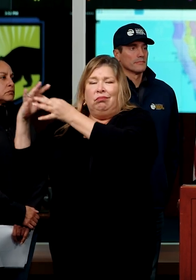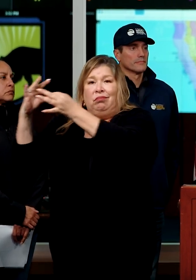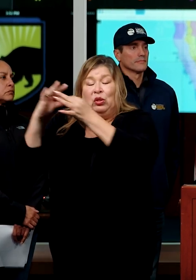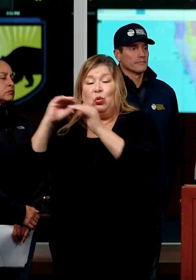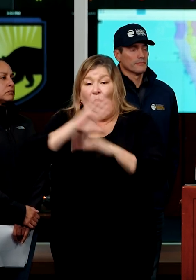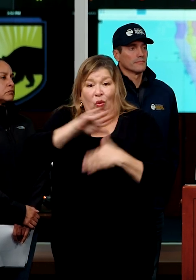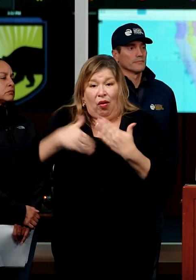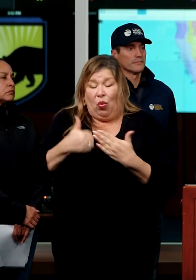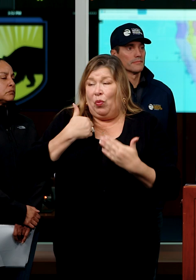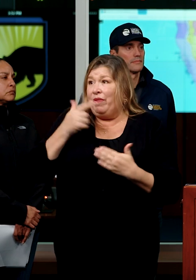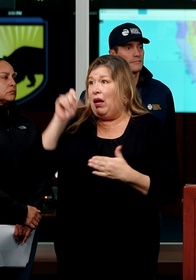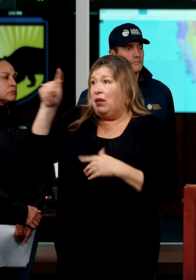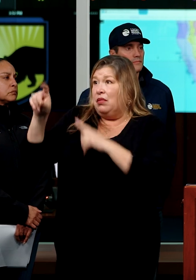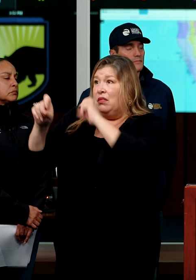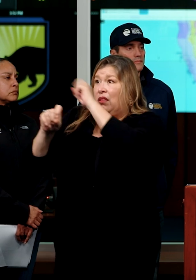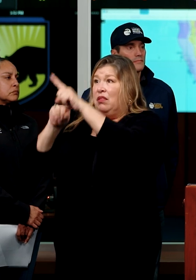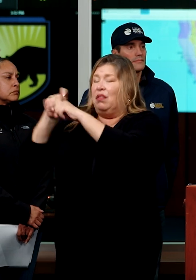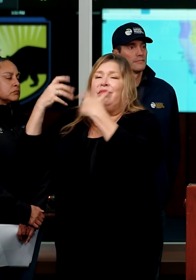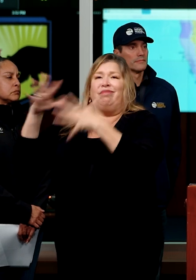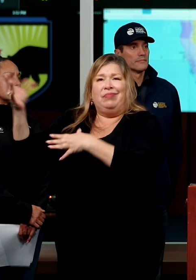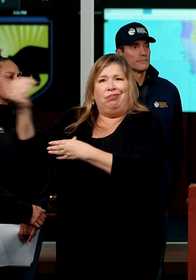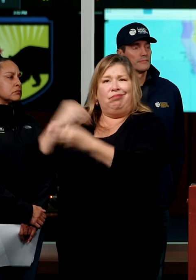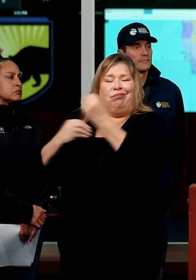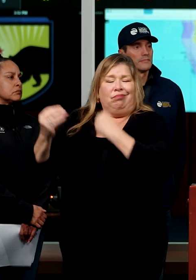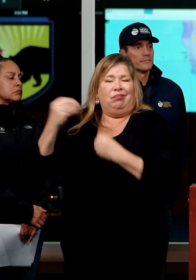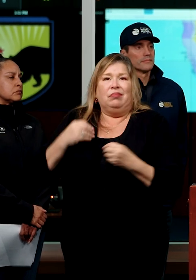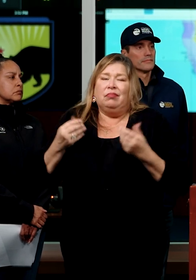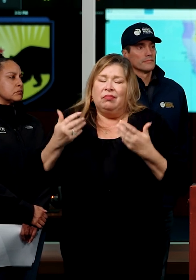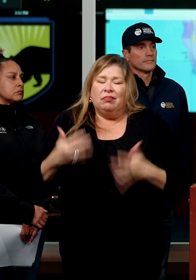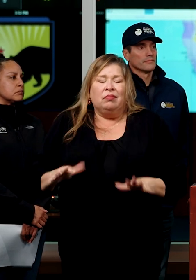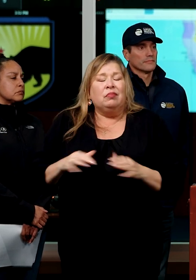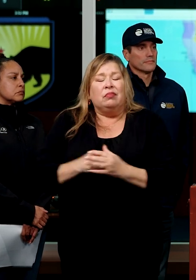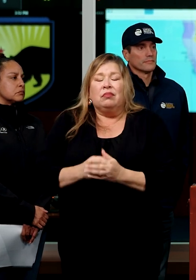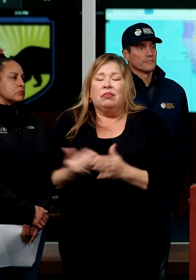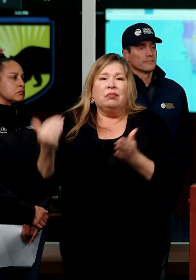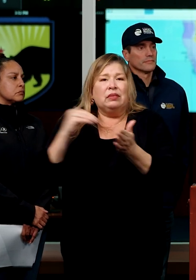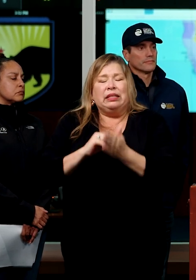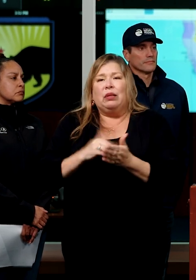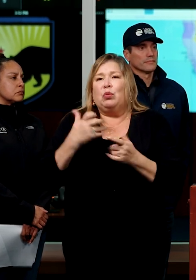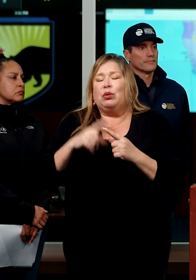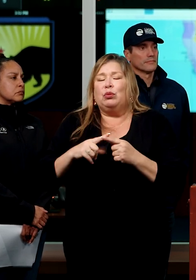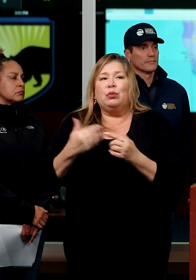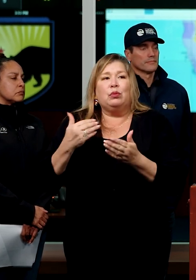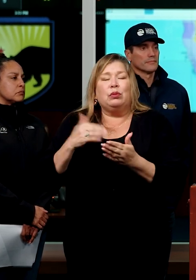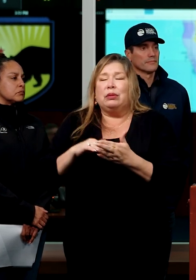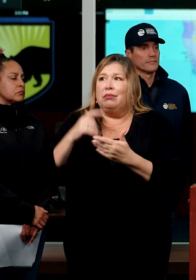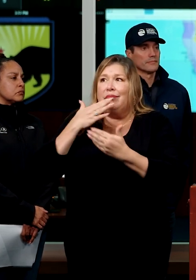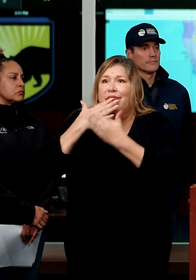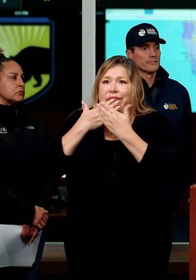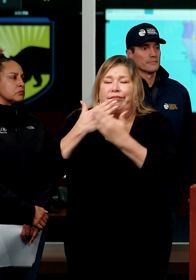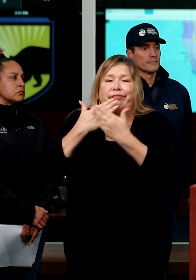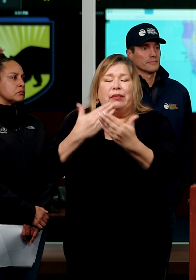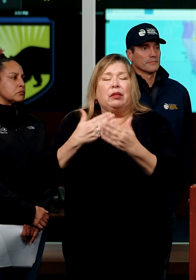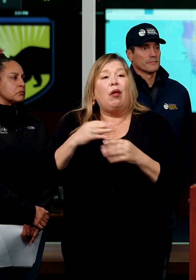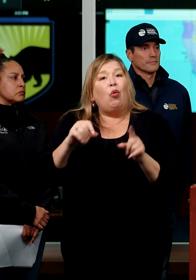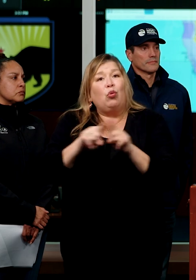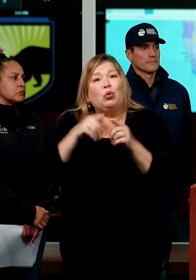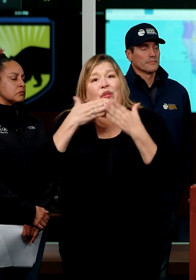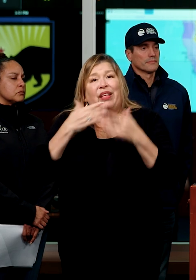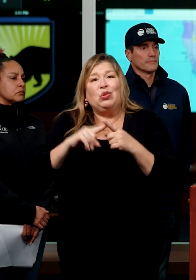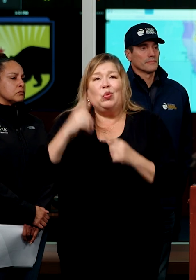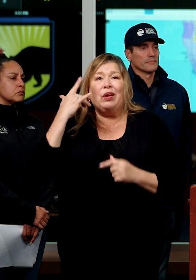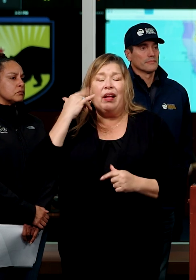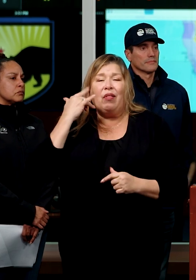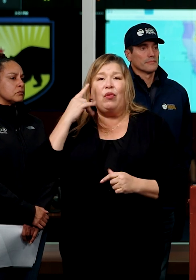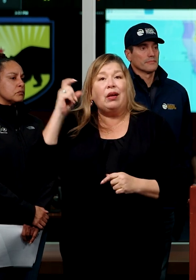request we have made has been granted. Uh, and again, I want to extend my thank you to the California legislature